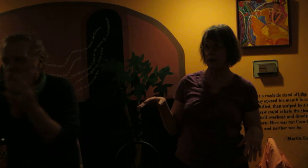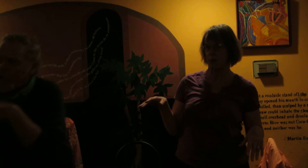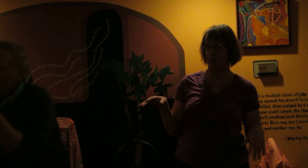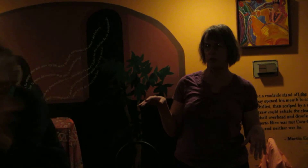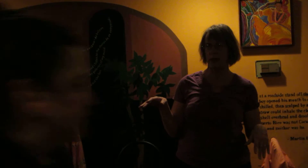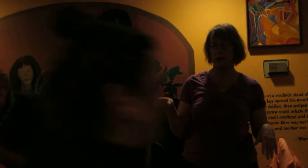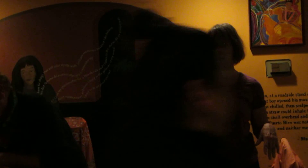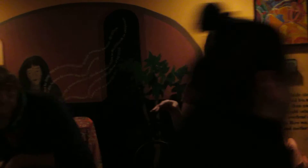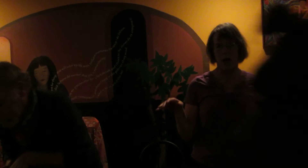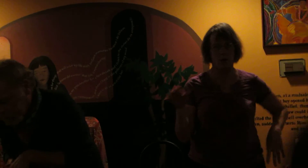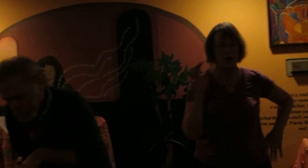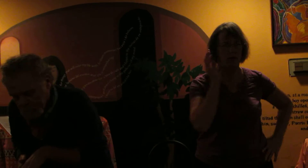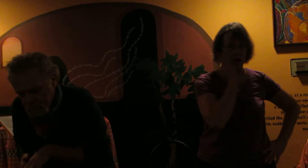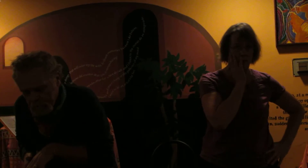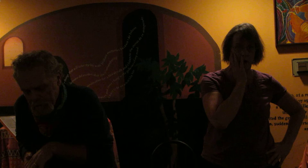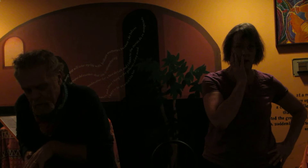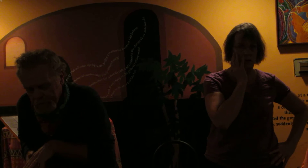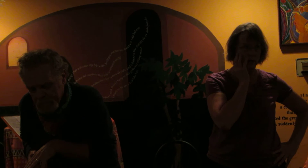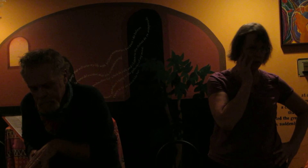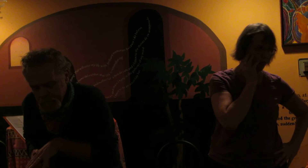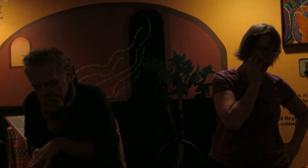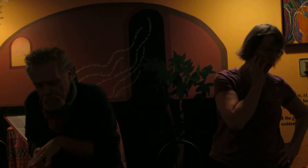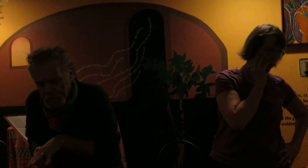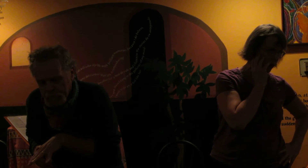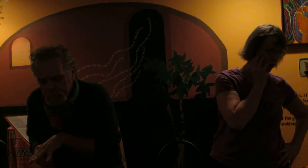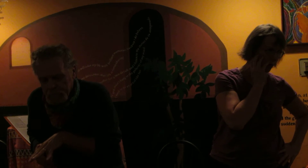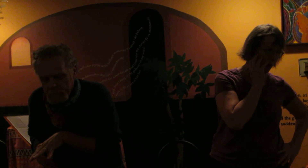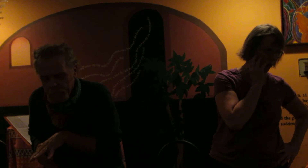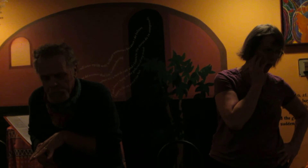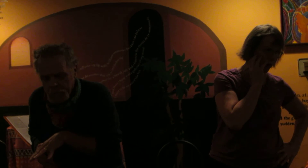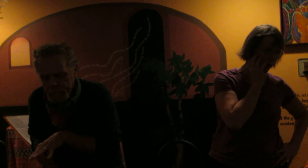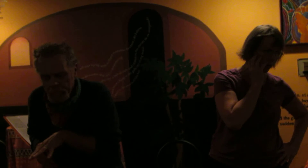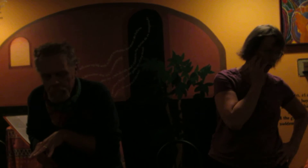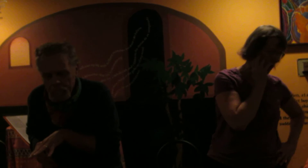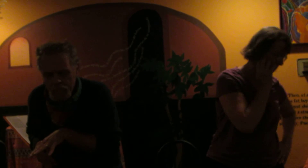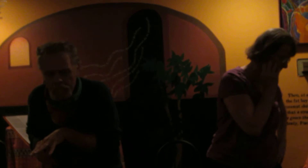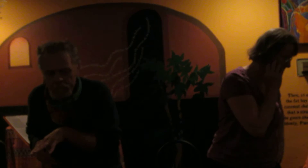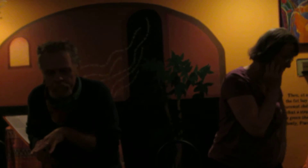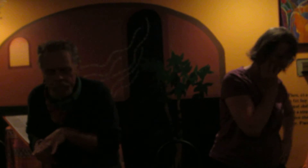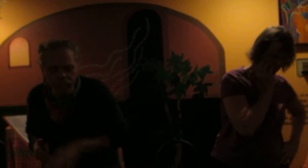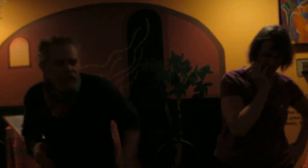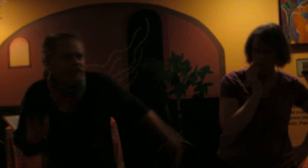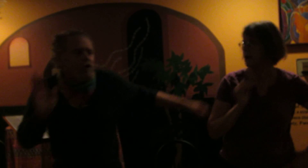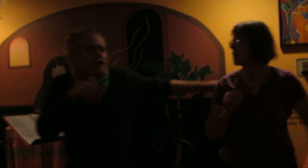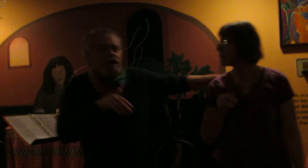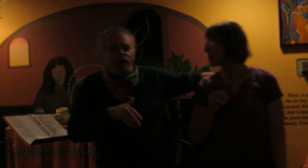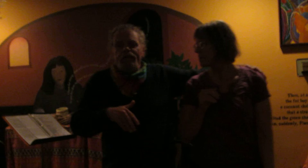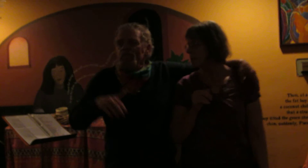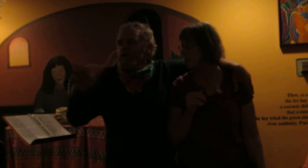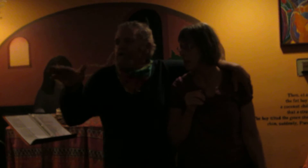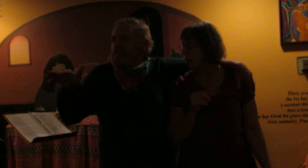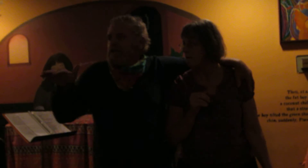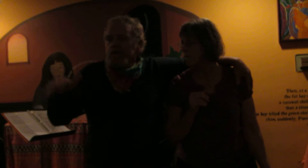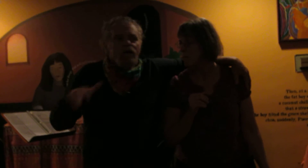Edgar Allan Poe trees. Now, if Annabelle is looking for a haven, she may be feeling guilty about the raven. It's okay,